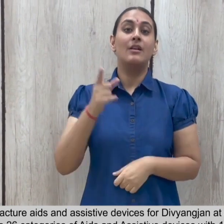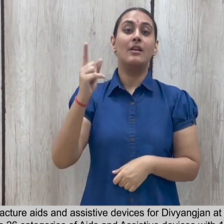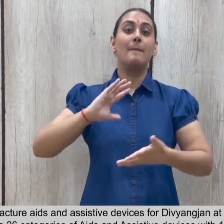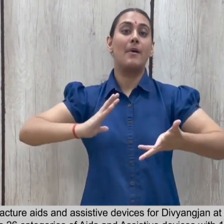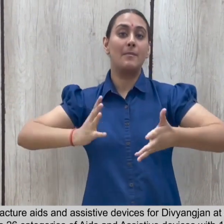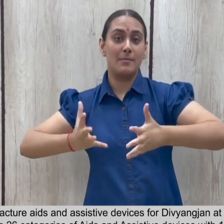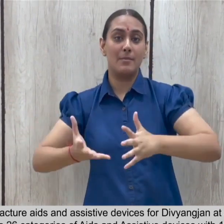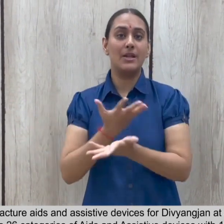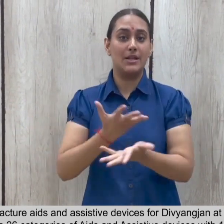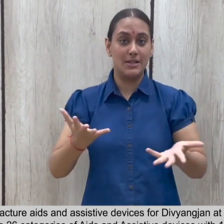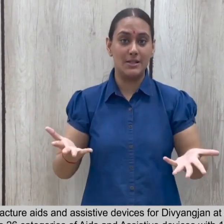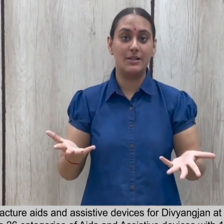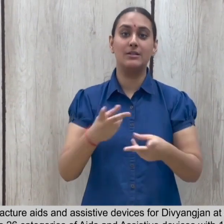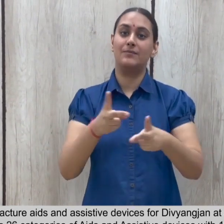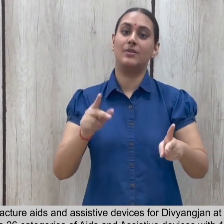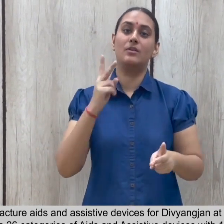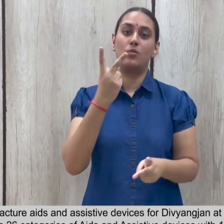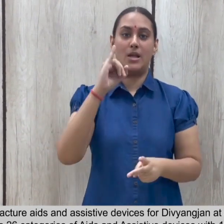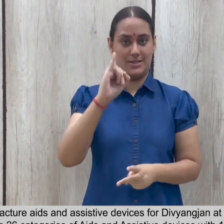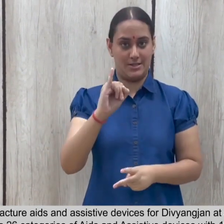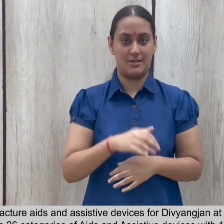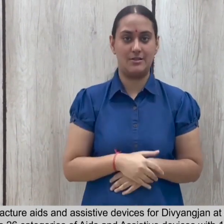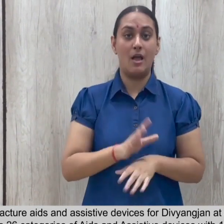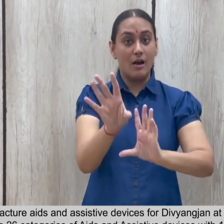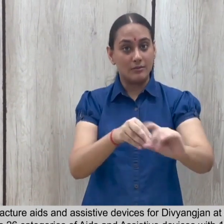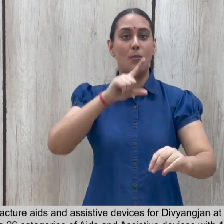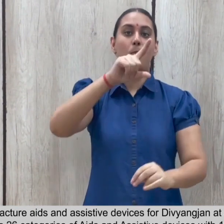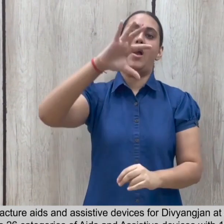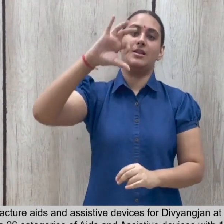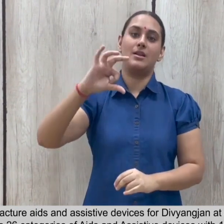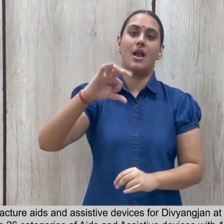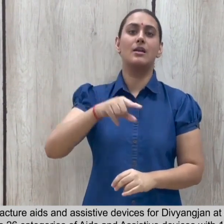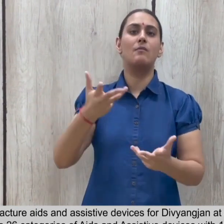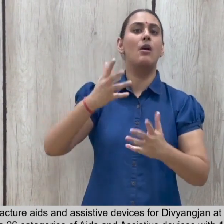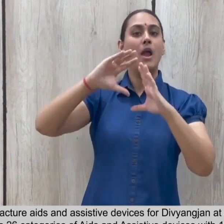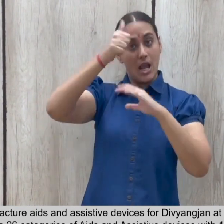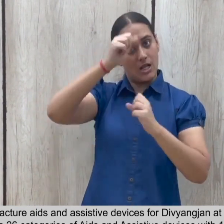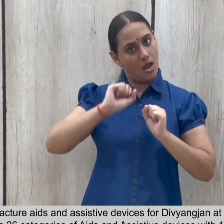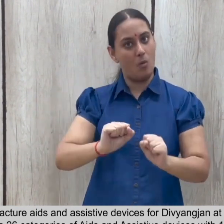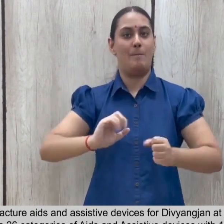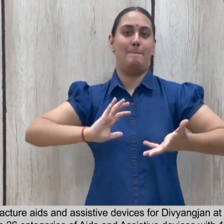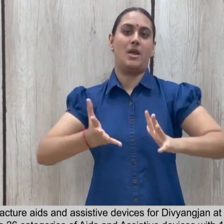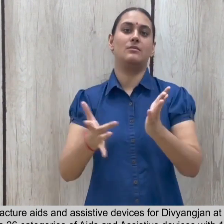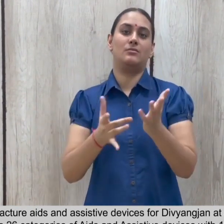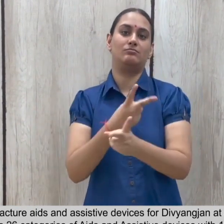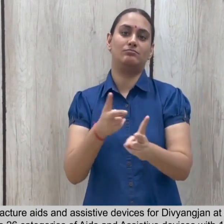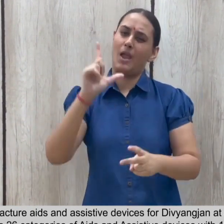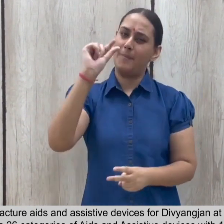Currently, Alimco manufactures 26 categories of aids and assistive devices with 19